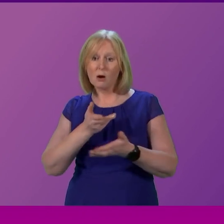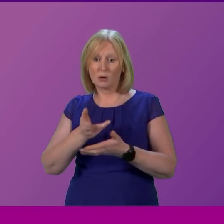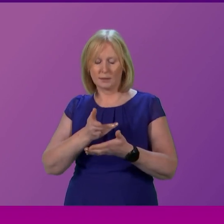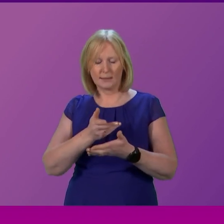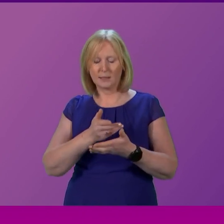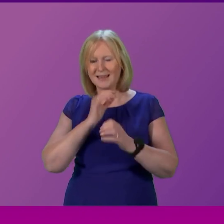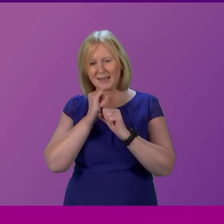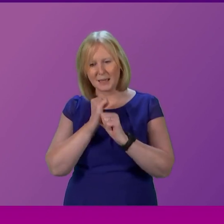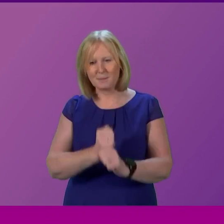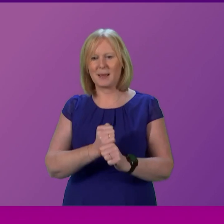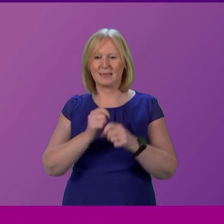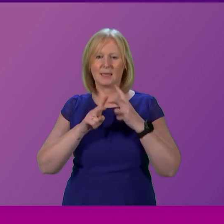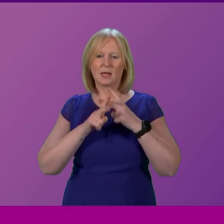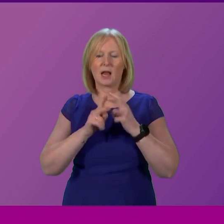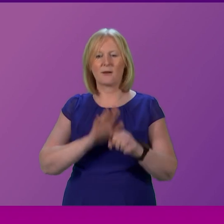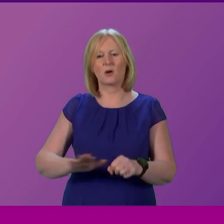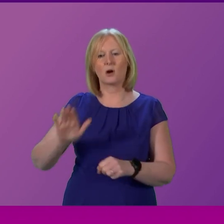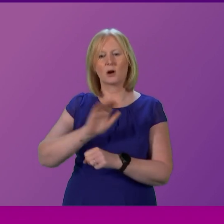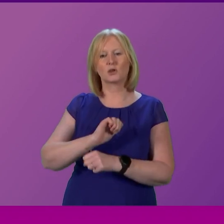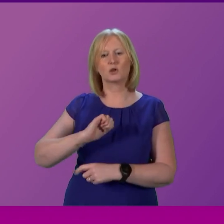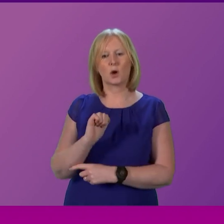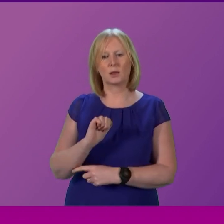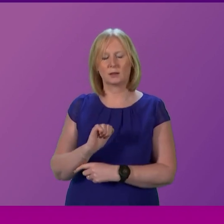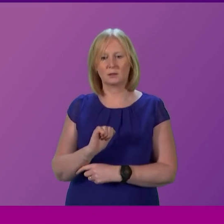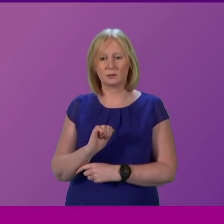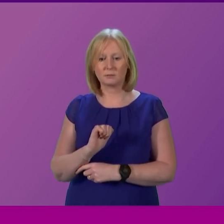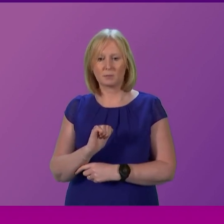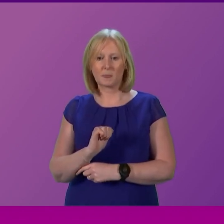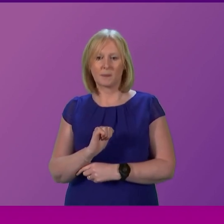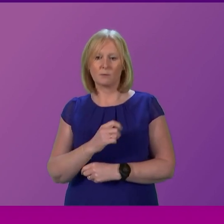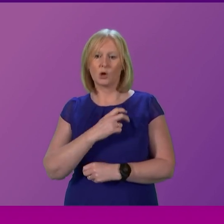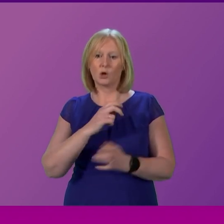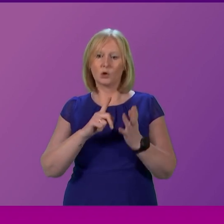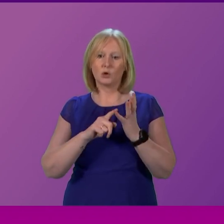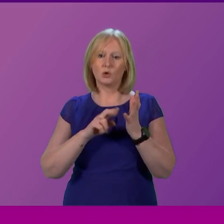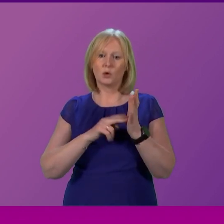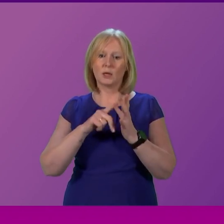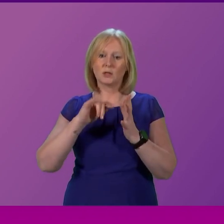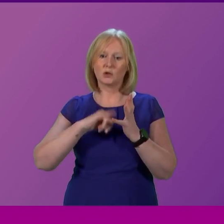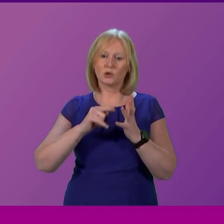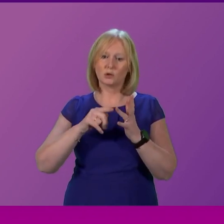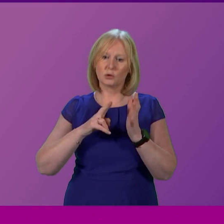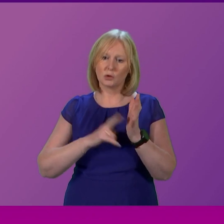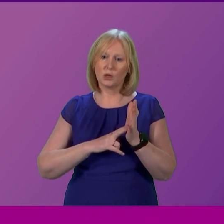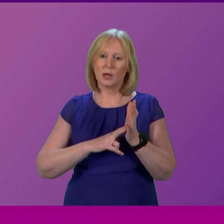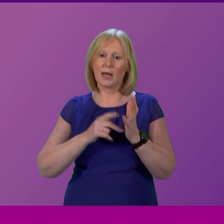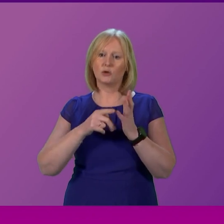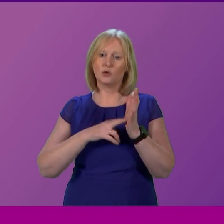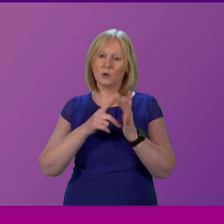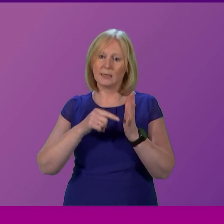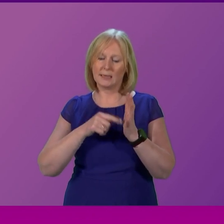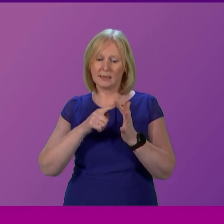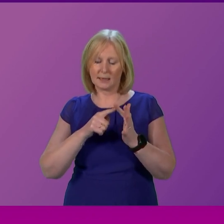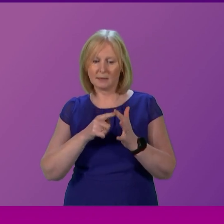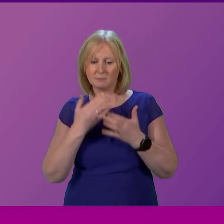day in and day out. I am grateful to Unison Unite and other trade union members who have accepted this government's record pay offer